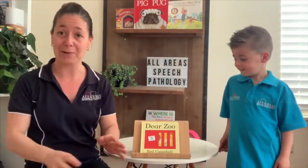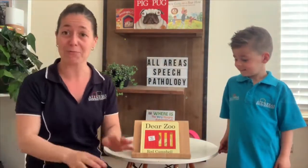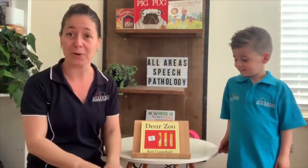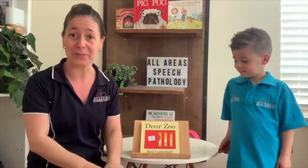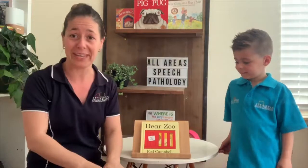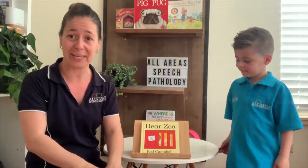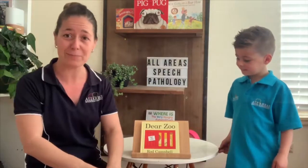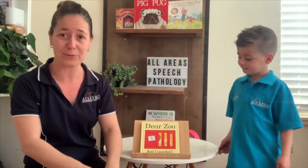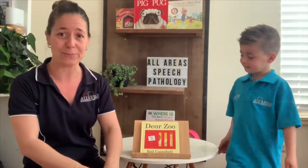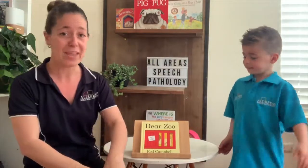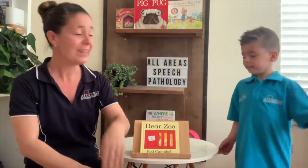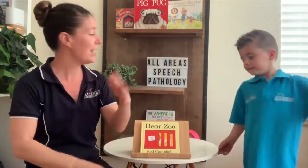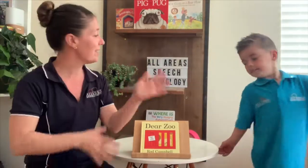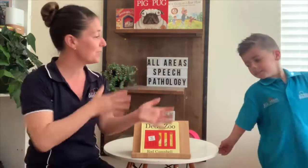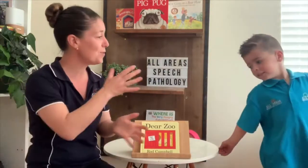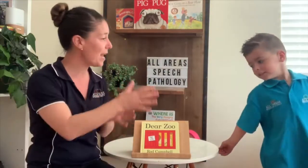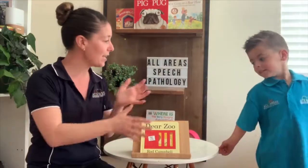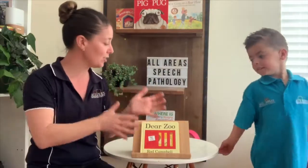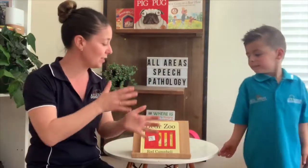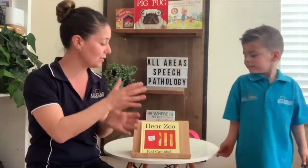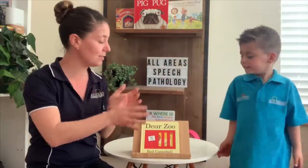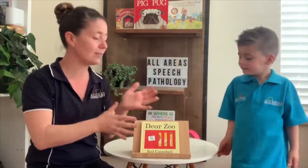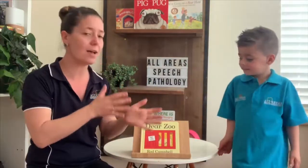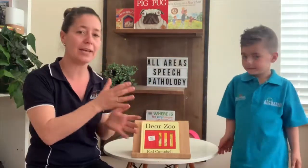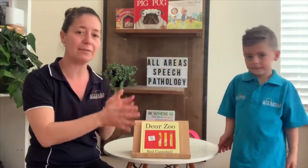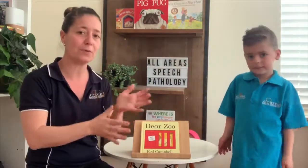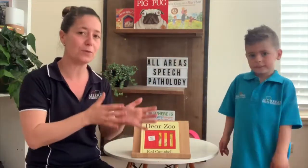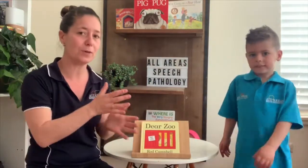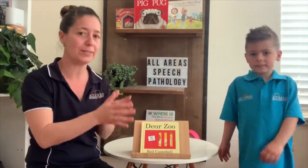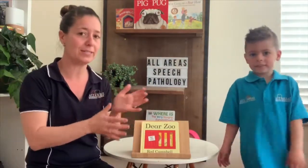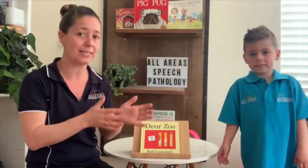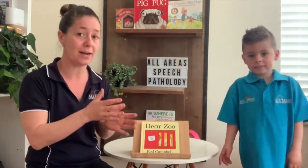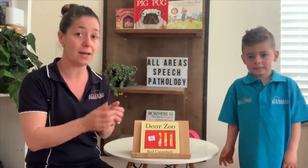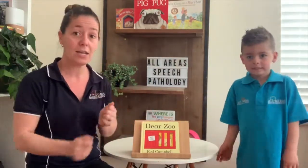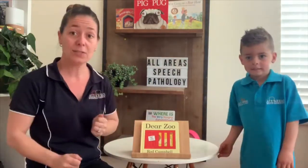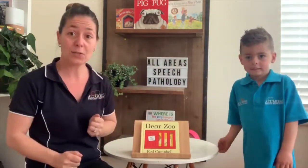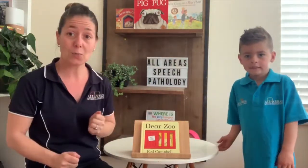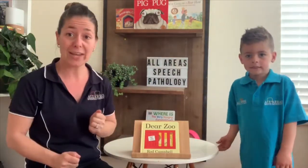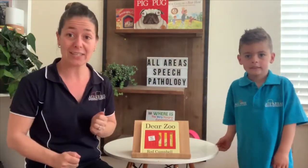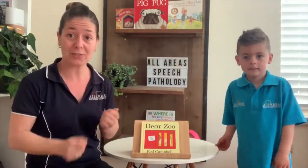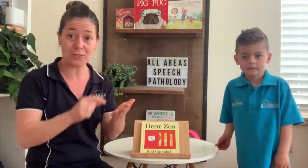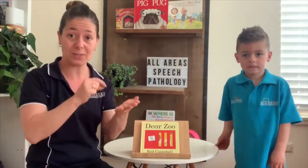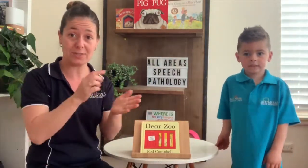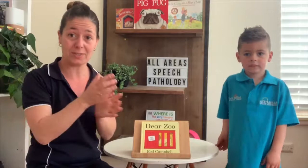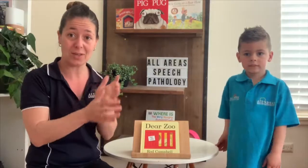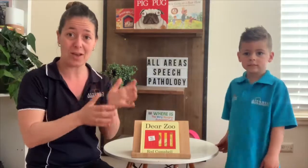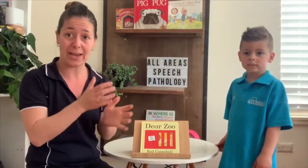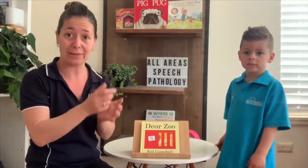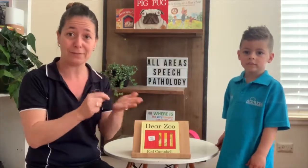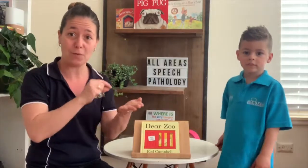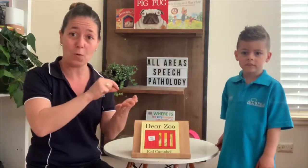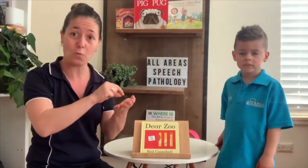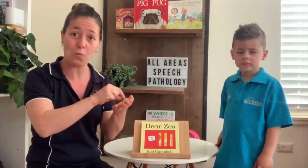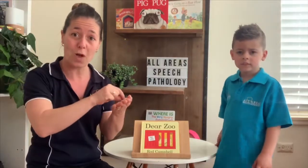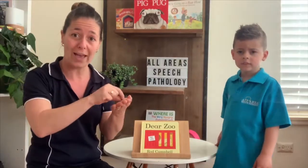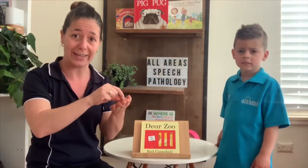Rod Campbell. Now there's not actually a sign for the word dear, so we're going to do the sign for write